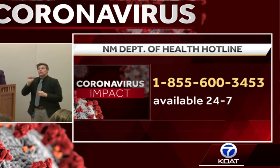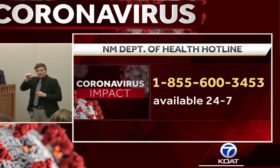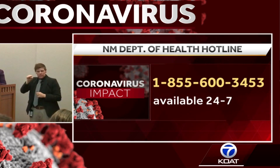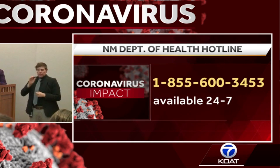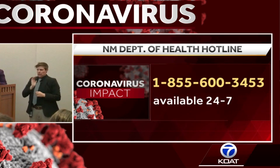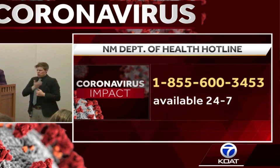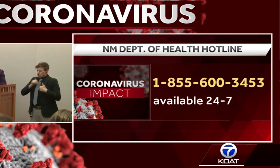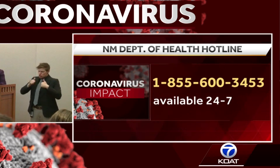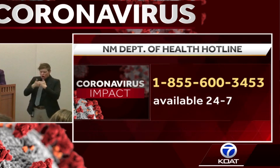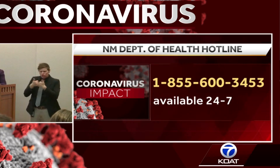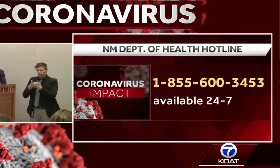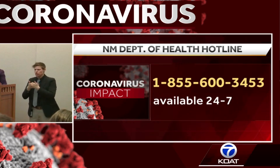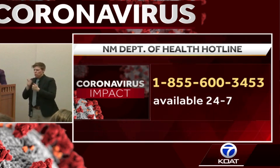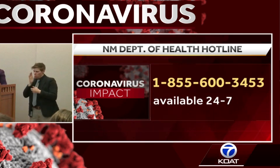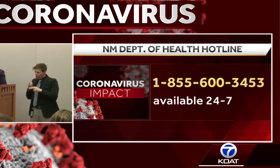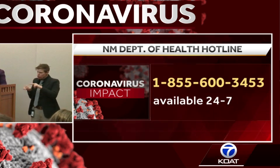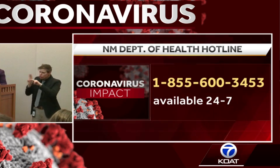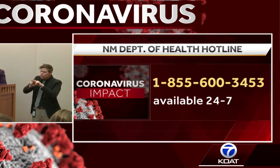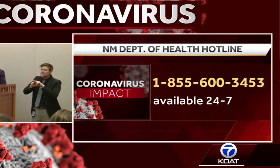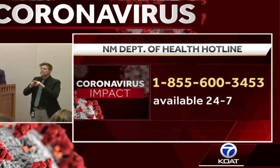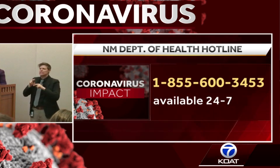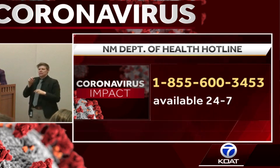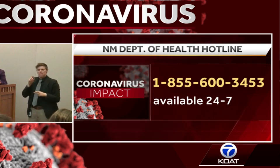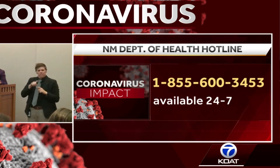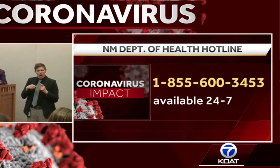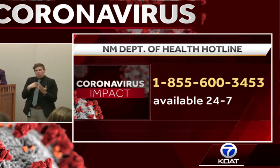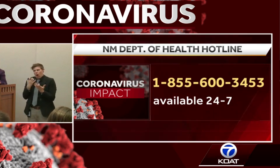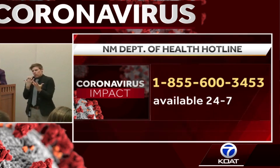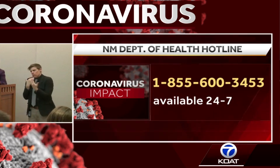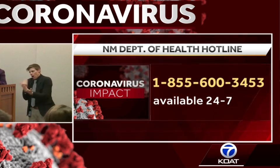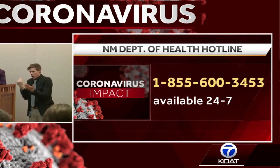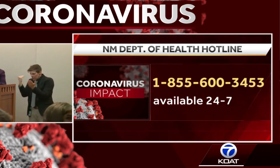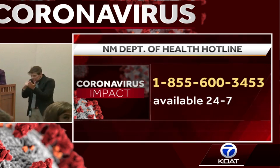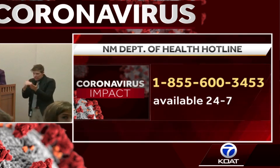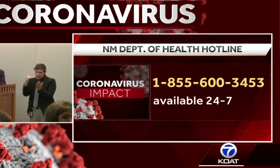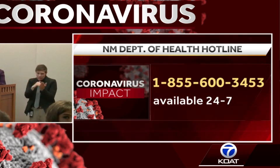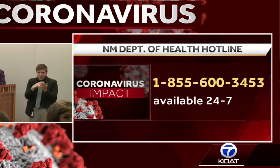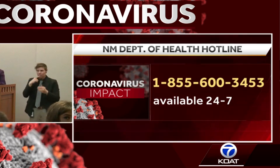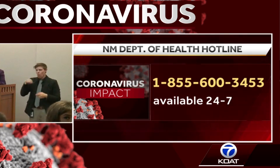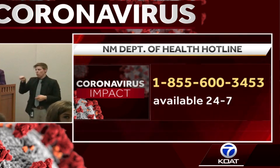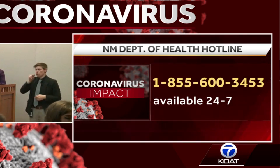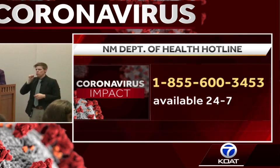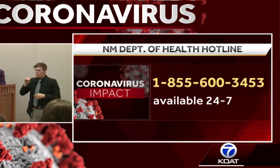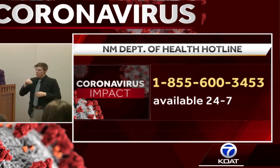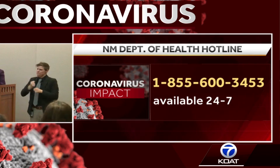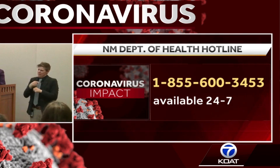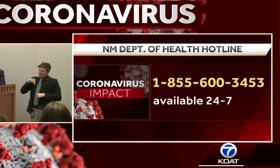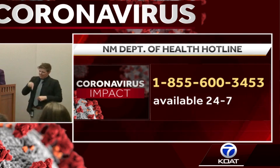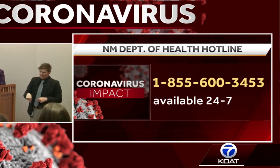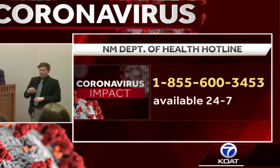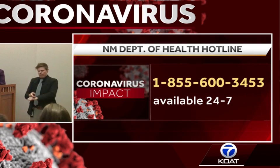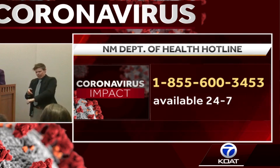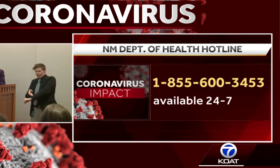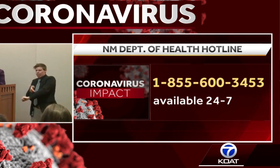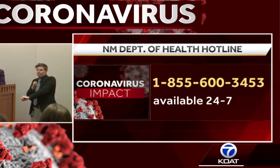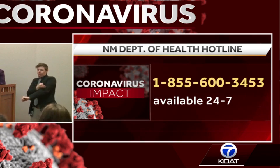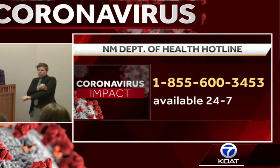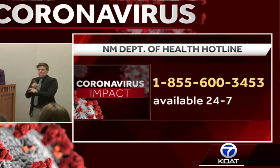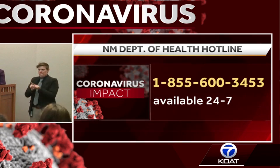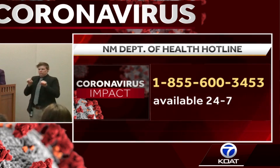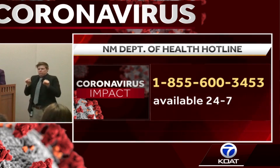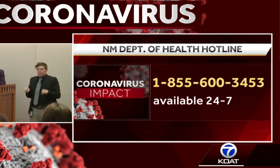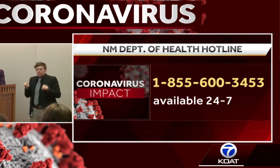and we get it fixed. So I want to thank every New Mexican for helping us improve our systems every single